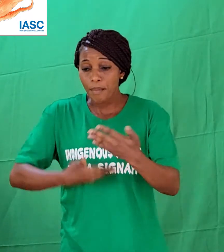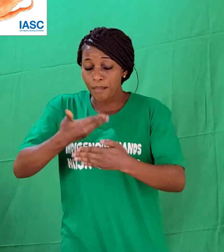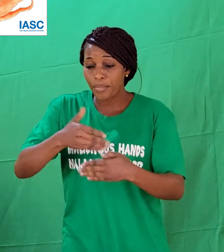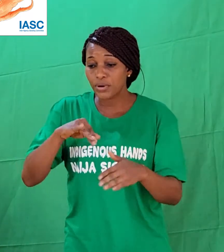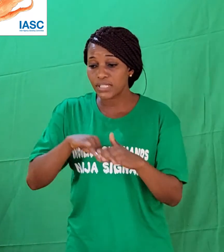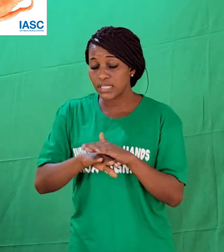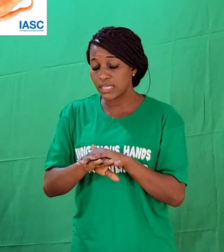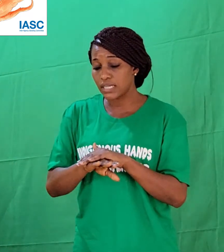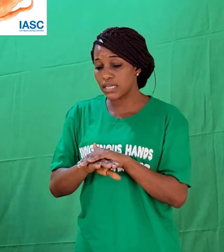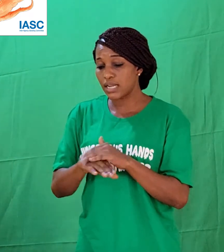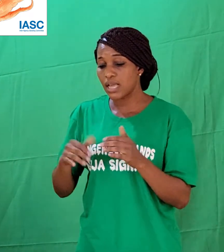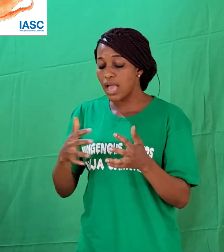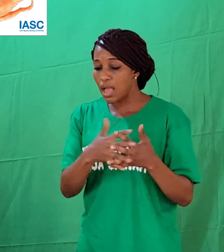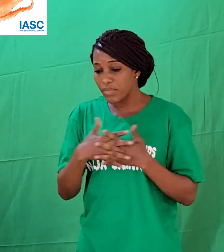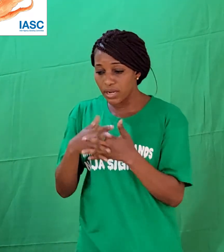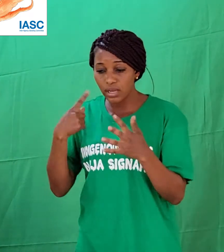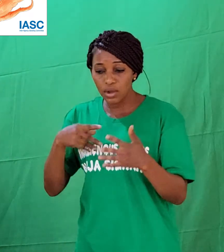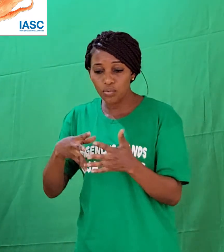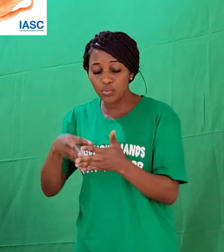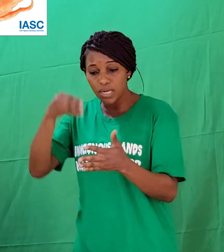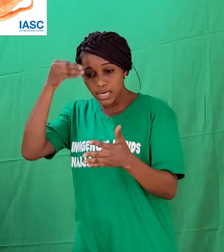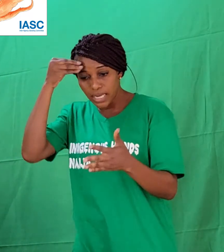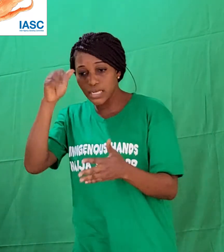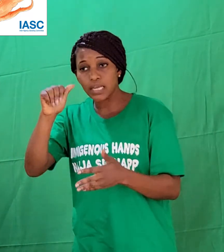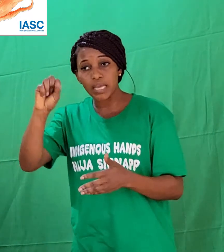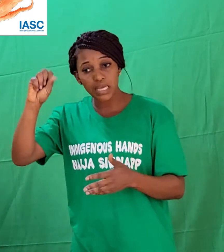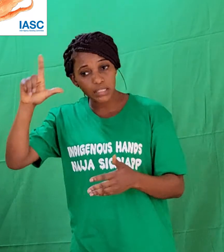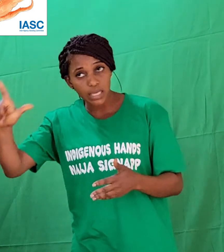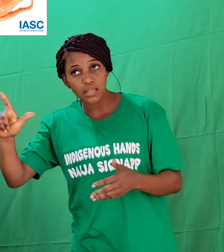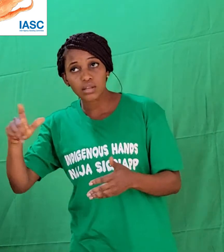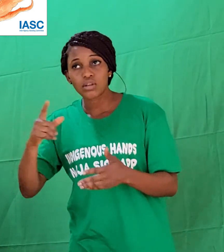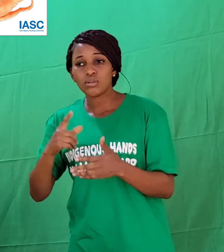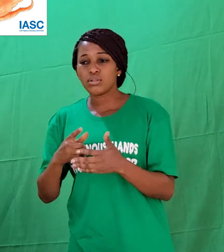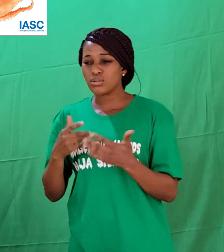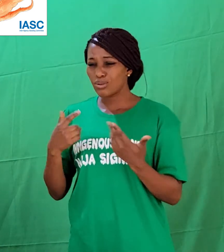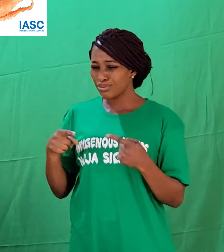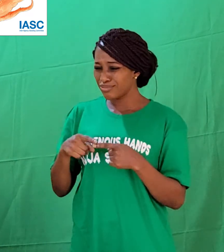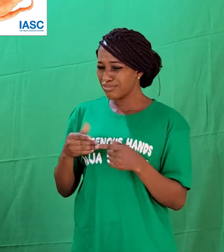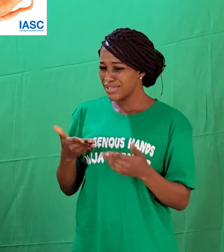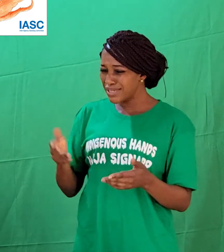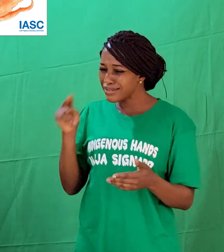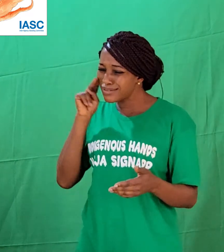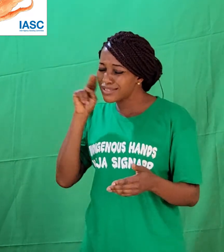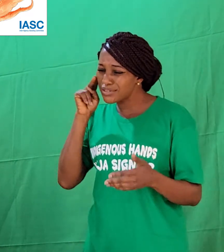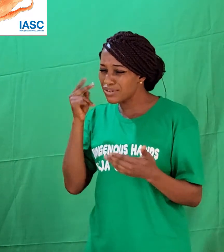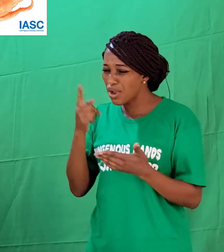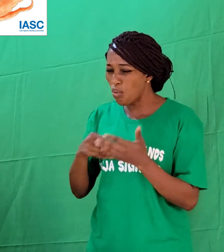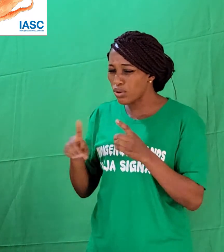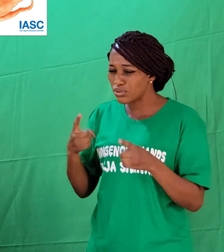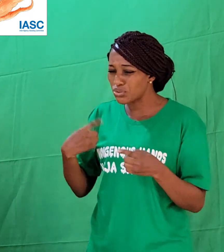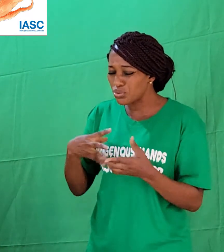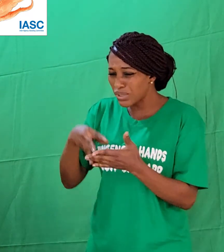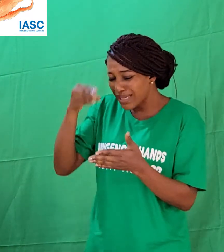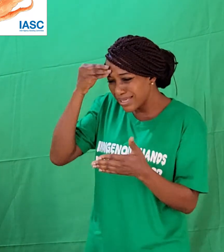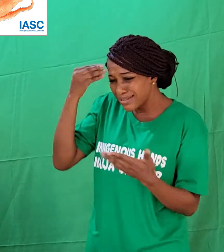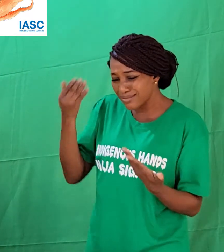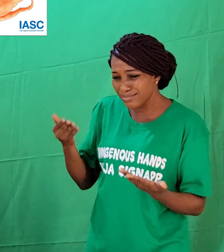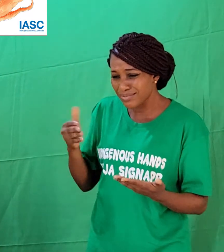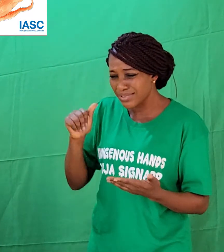possible? Even if it happens, can we say it's a normal thing? It is never a normal thing.